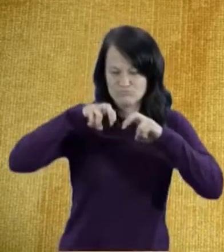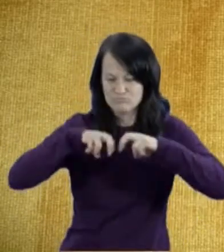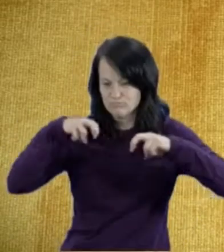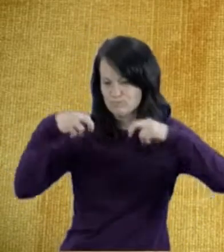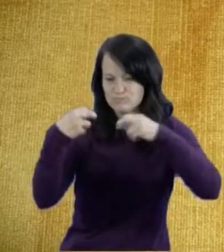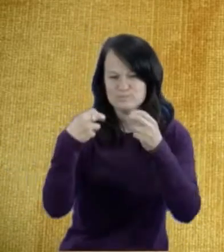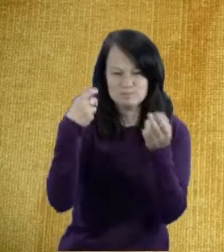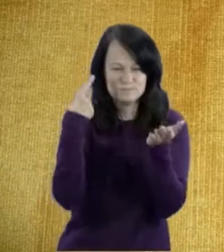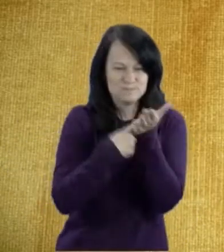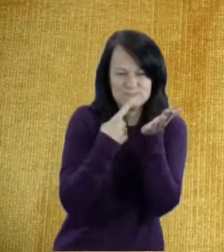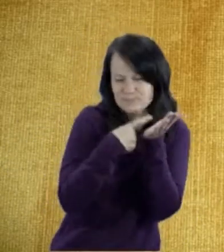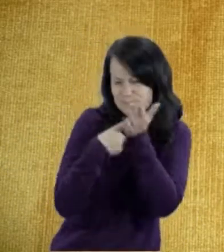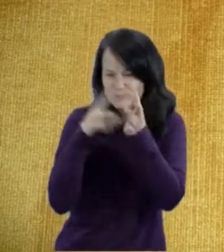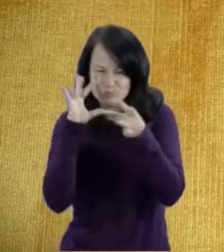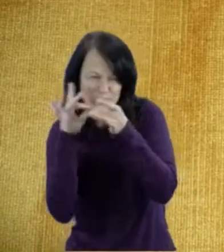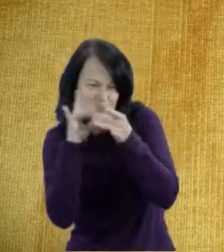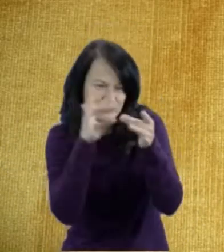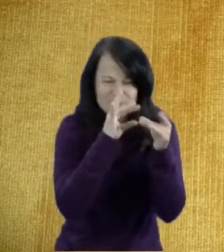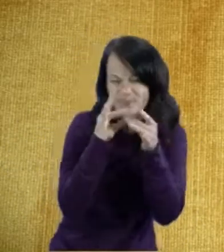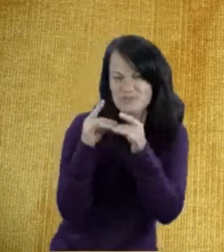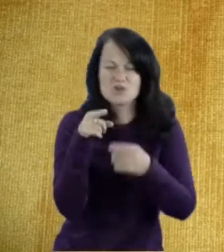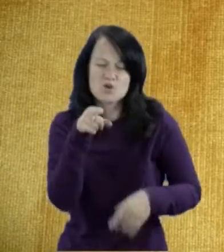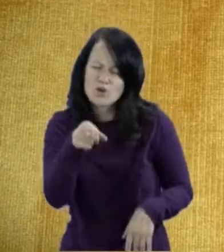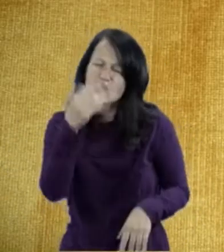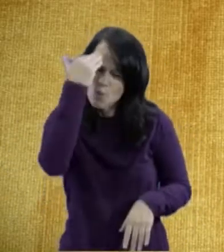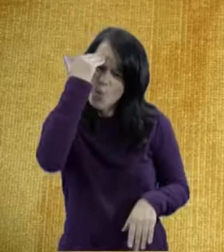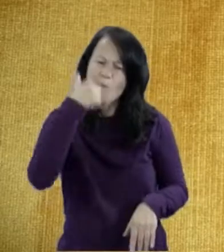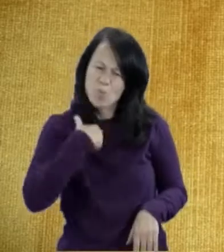We go off to school, say goodbye at the door